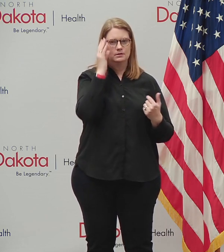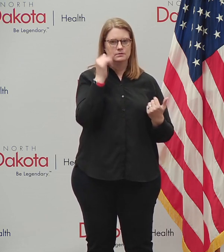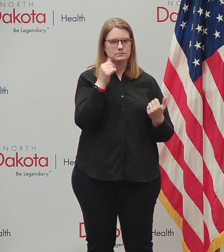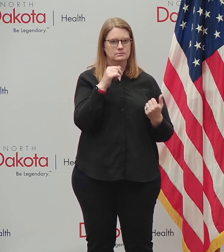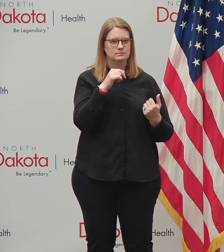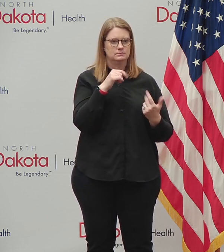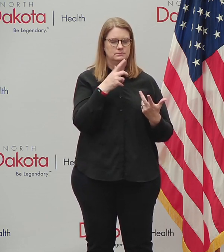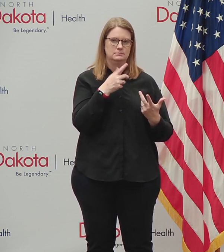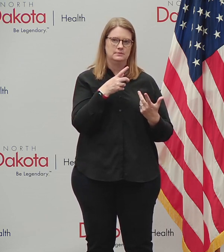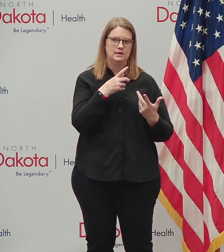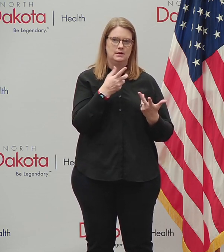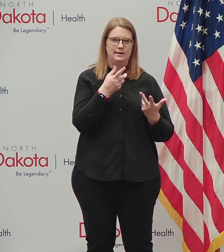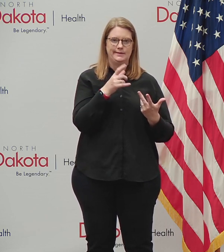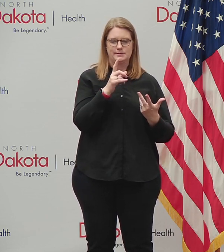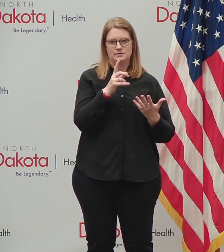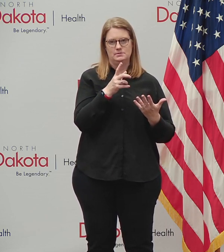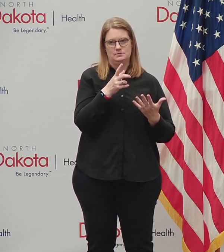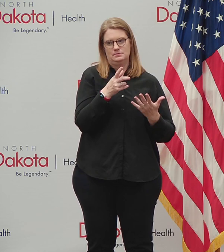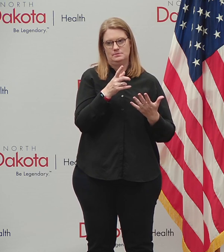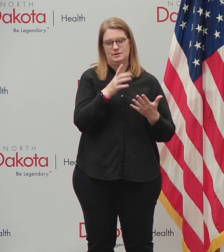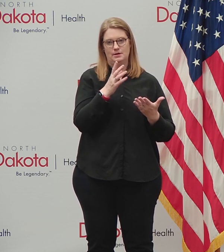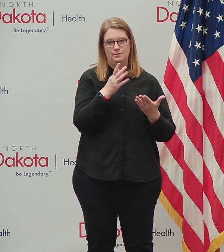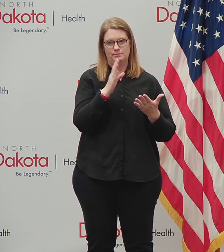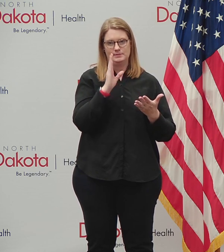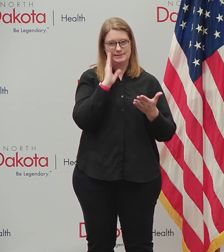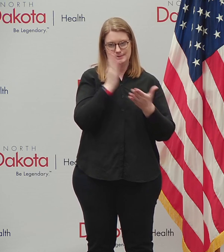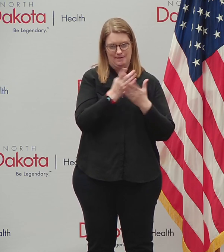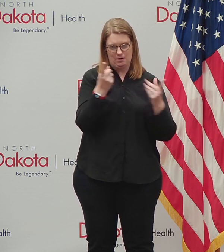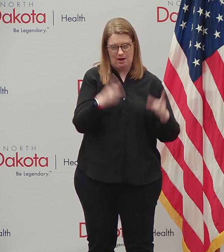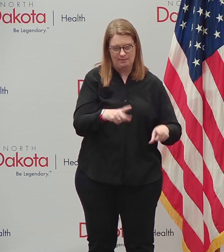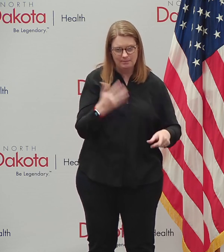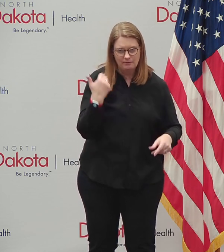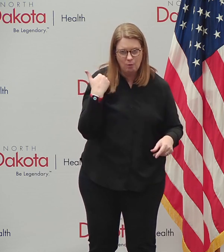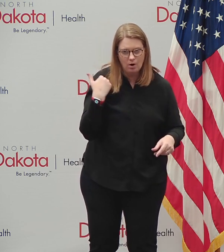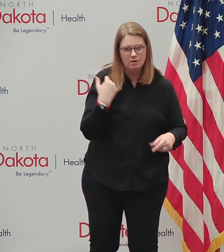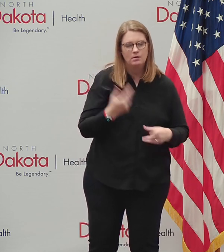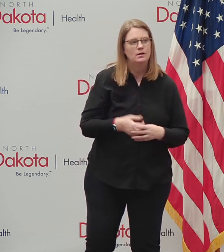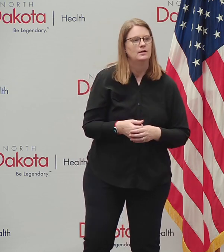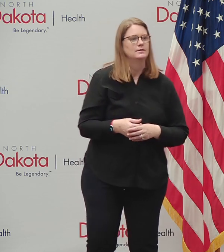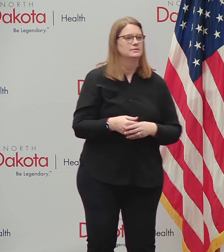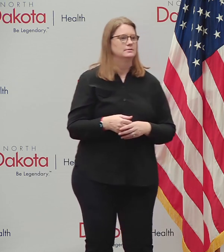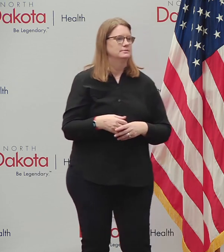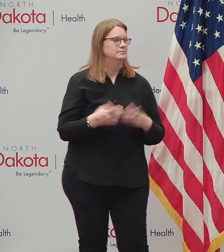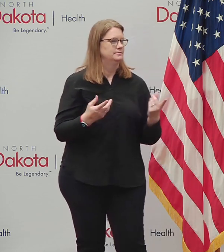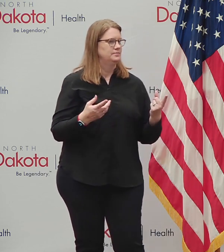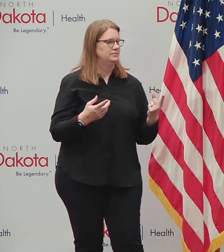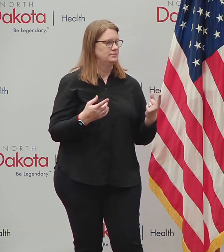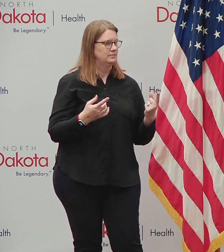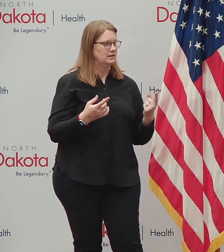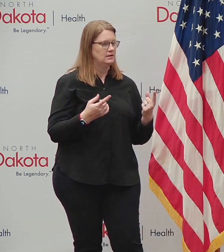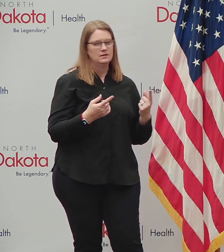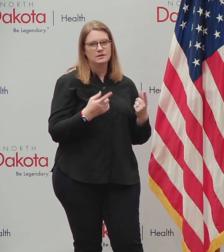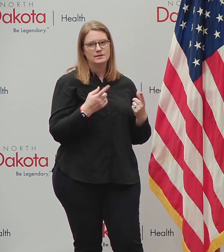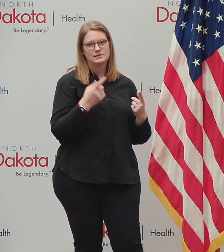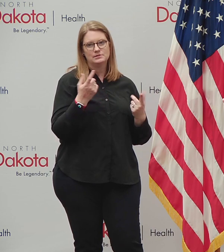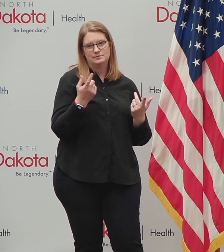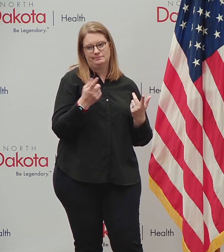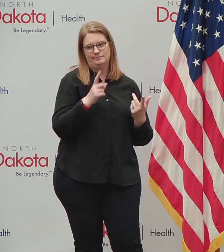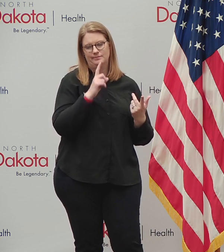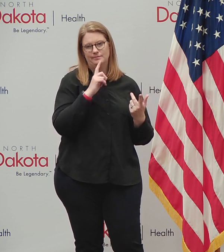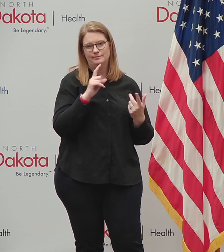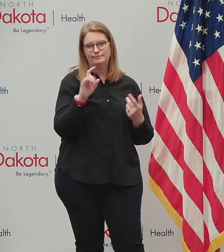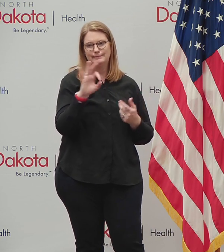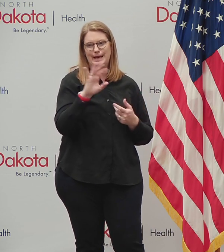this isn't without precedent in our state. Uh, and so again, I, we're, this, this is something that's just taking a small amount of our attention. The